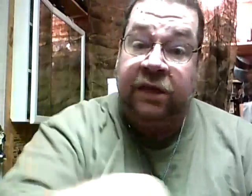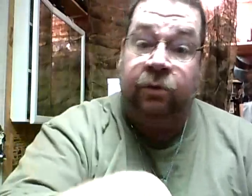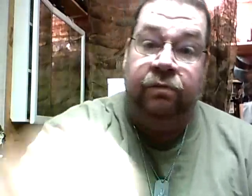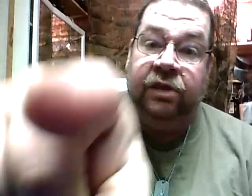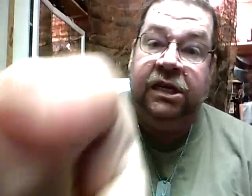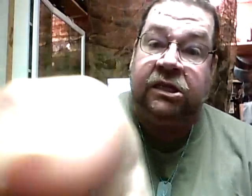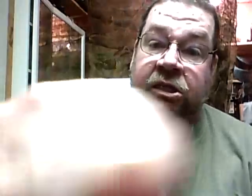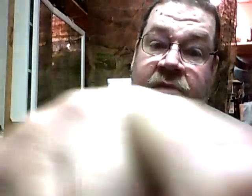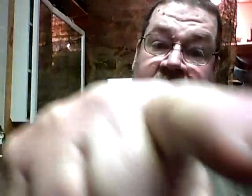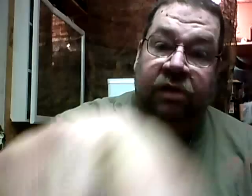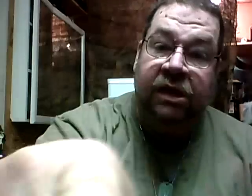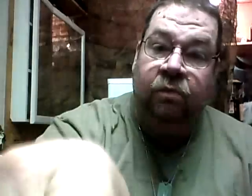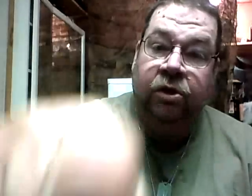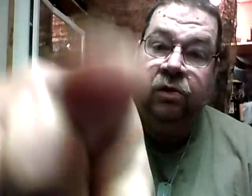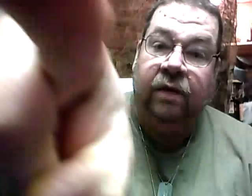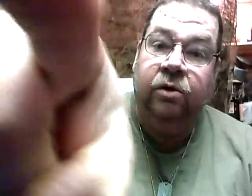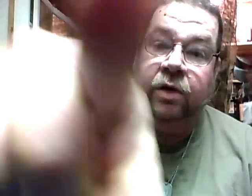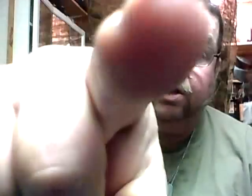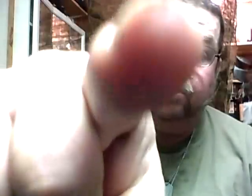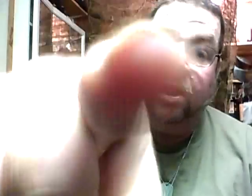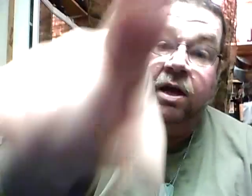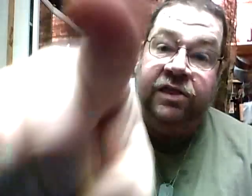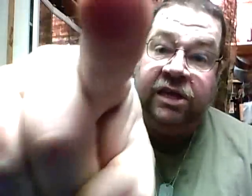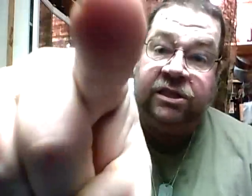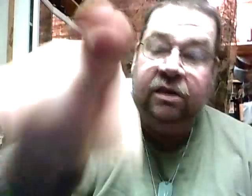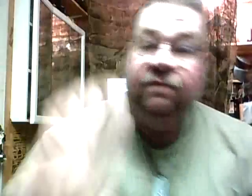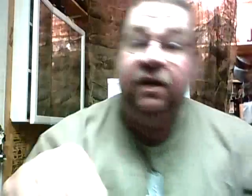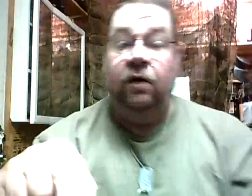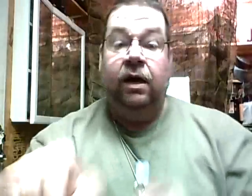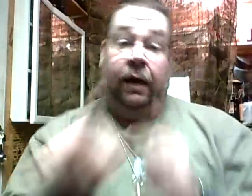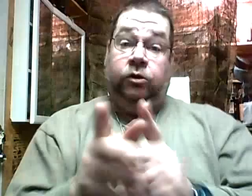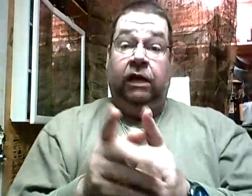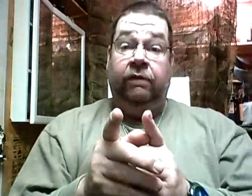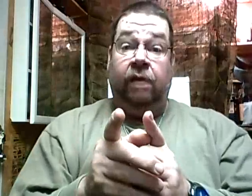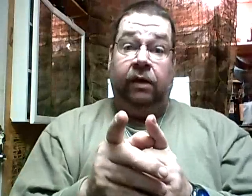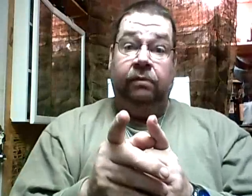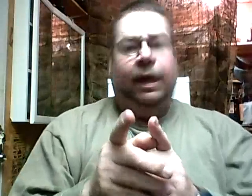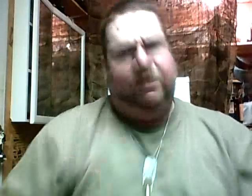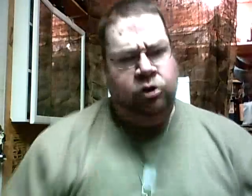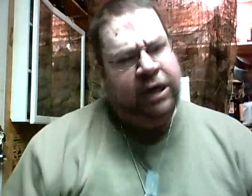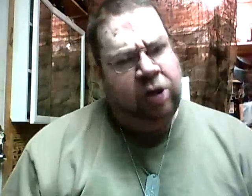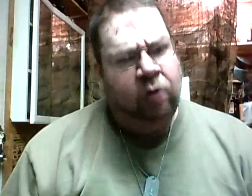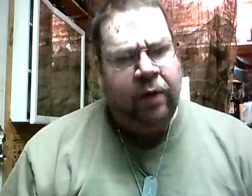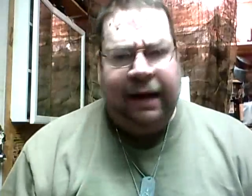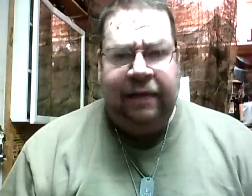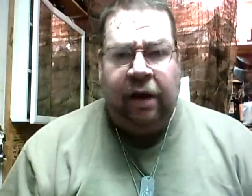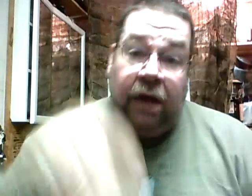This one. This. Where you at? Where you at? There you are. This video. I want you to leave a comment. Now, you say you don't know how to leave a comment.